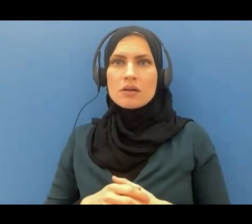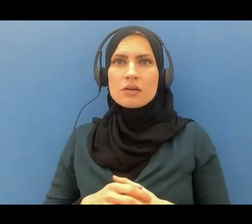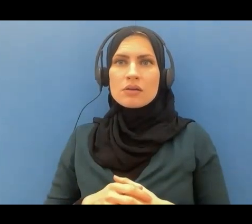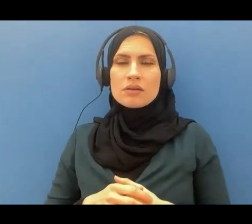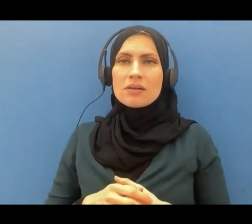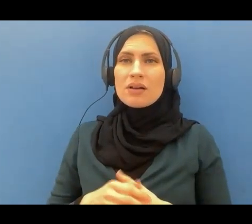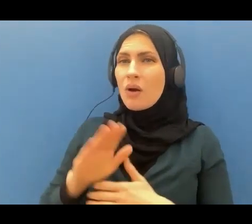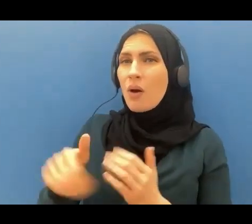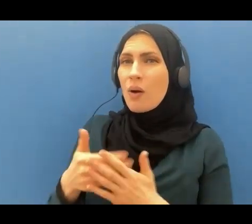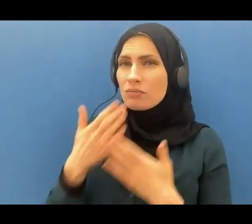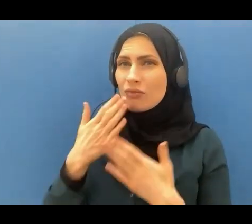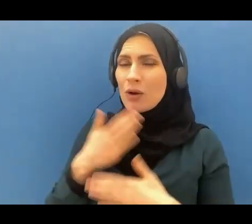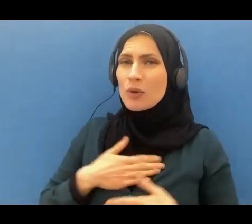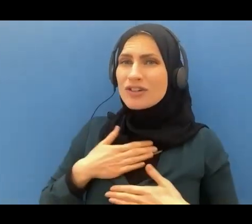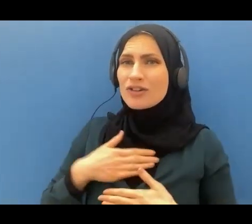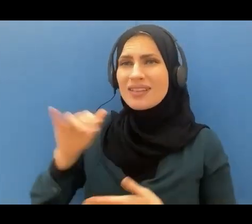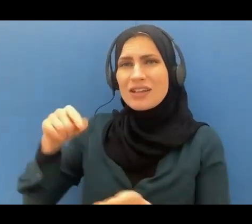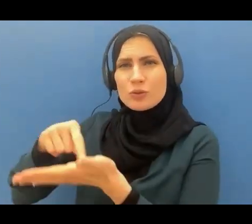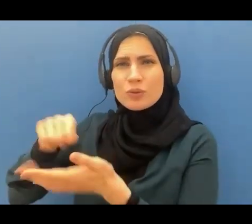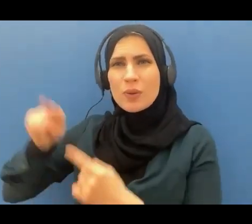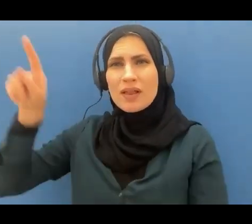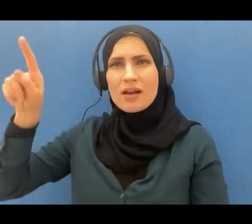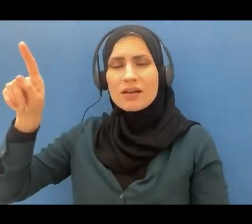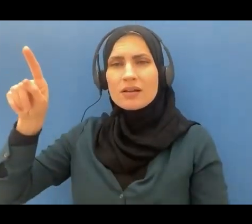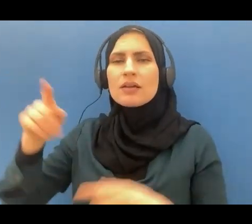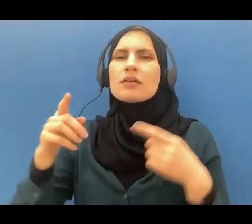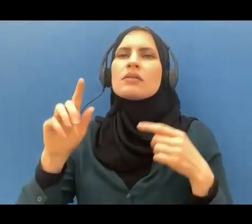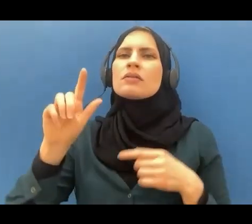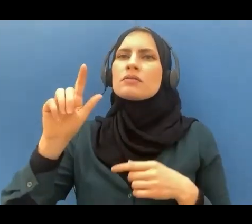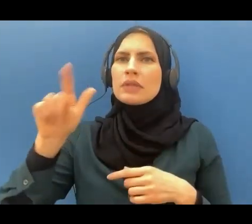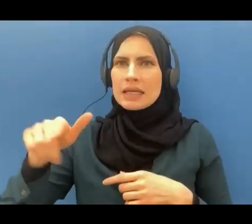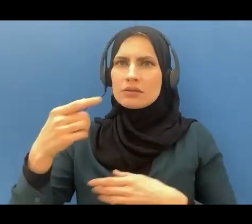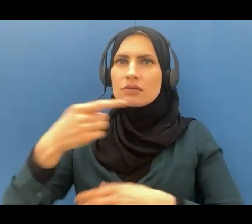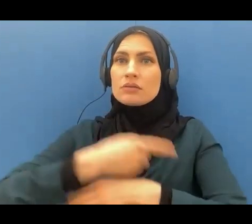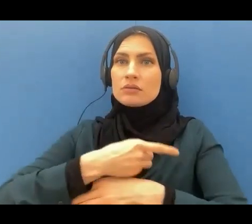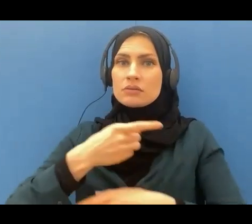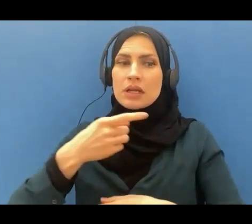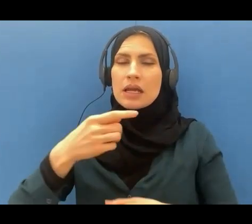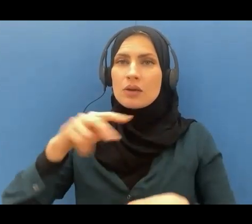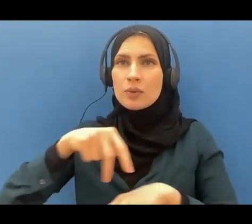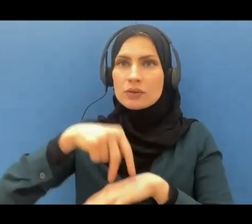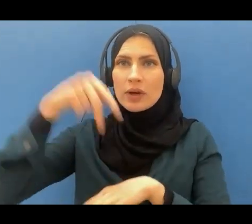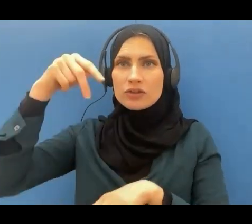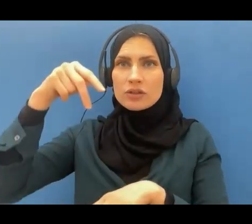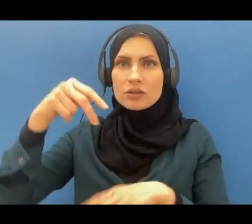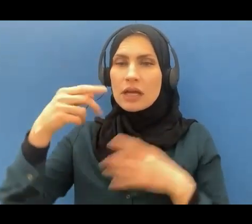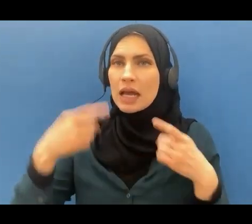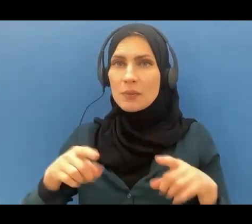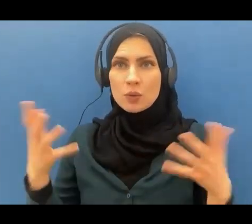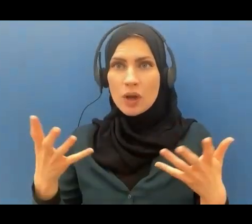on the day of resurrection the whole of the earth will be grasped by his hand and